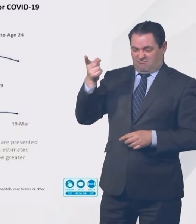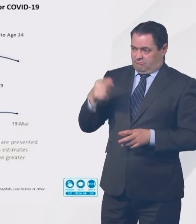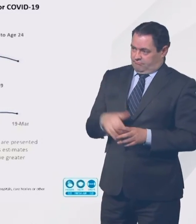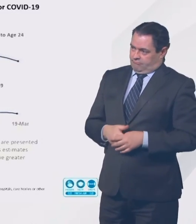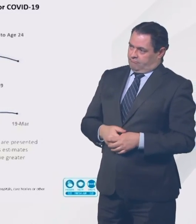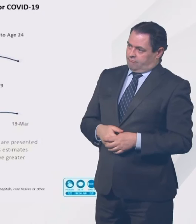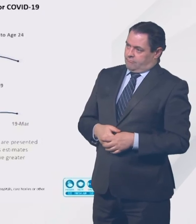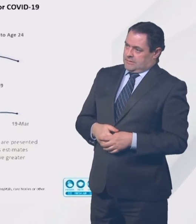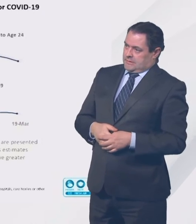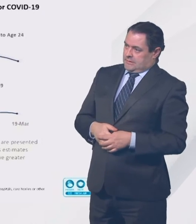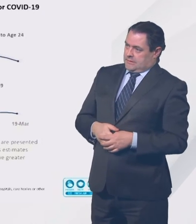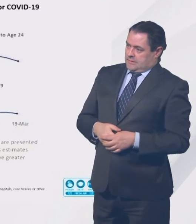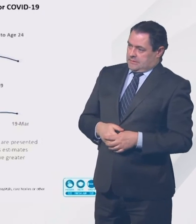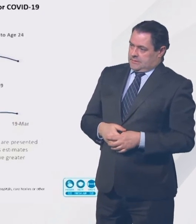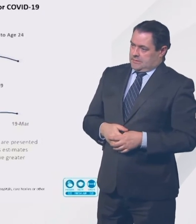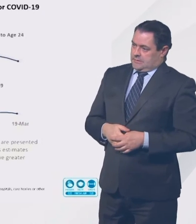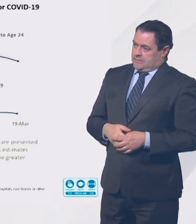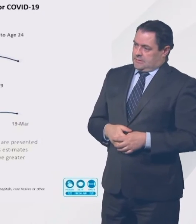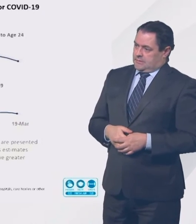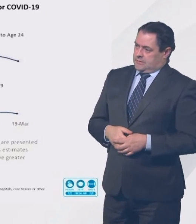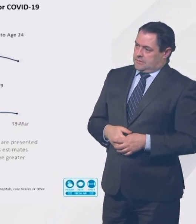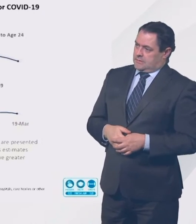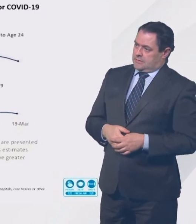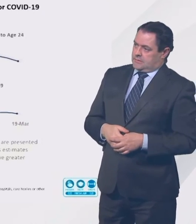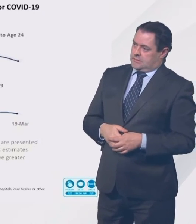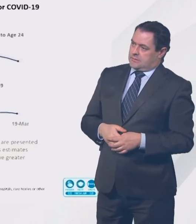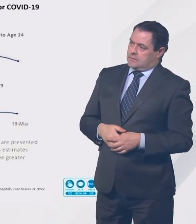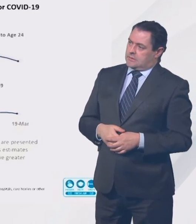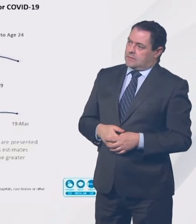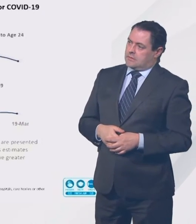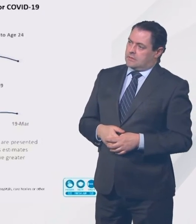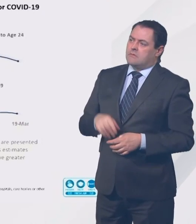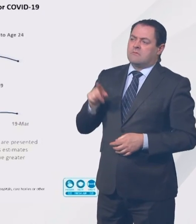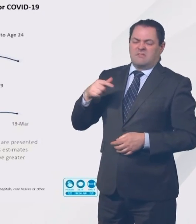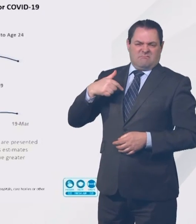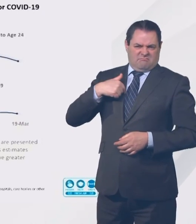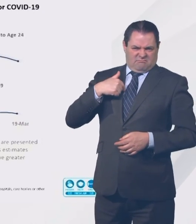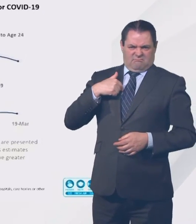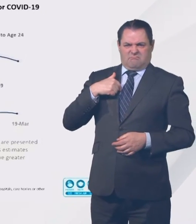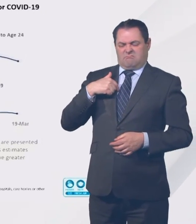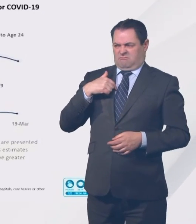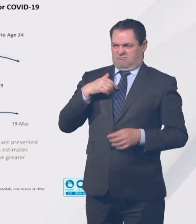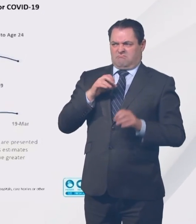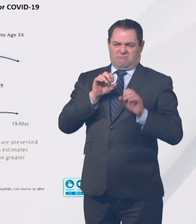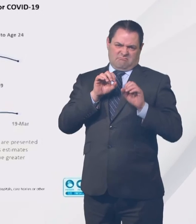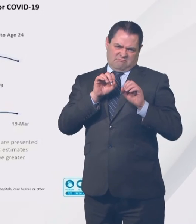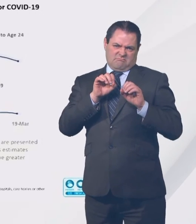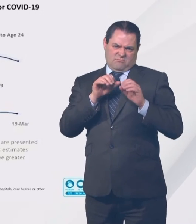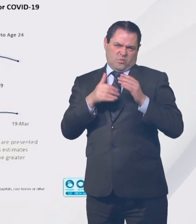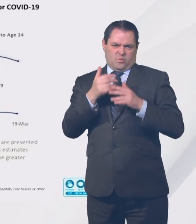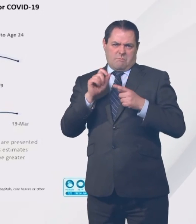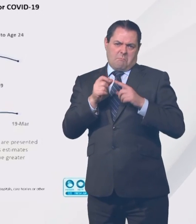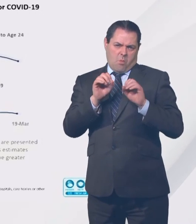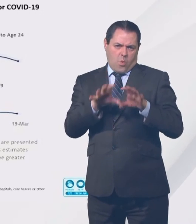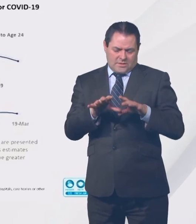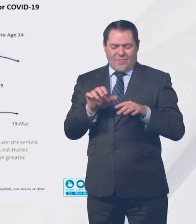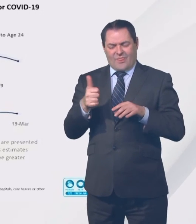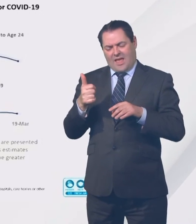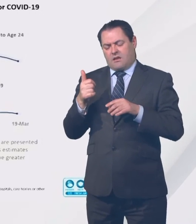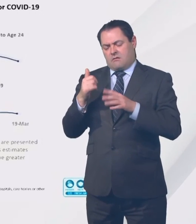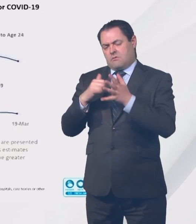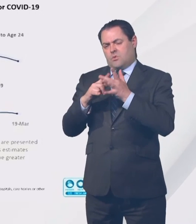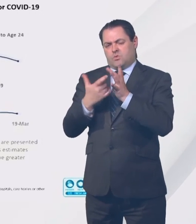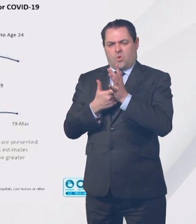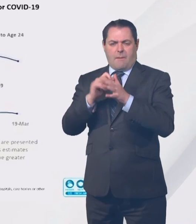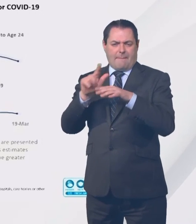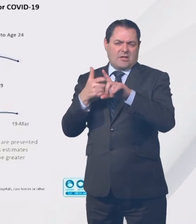The second new point I really just wanted to make, and then Sir Patrick is going to make a point about vaccines, is to say that the